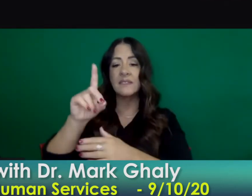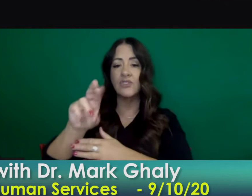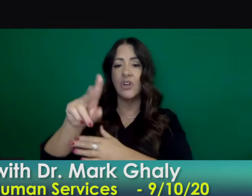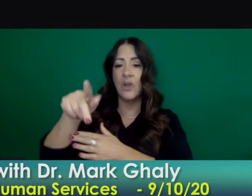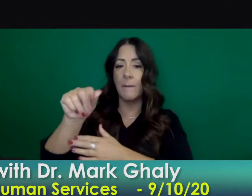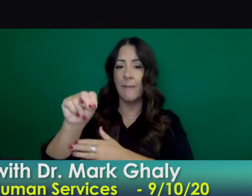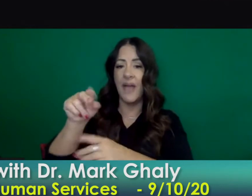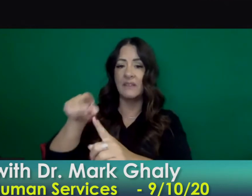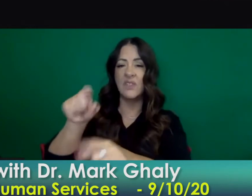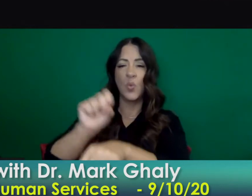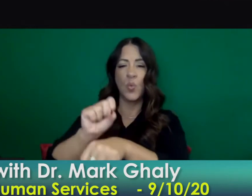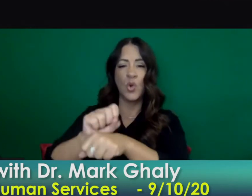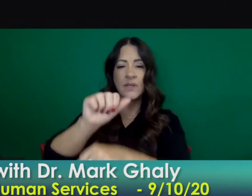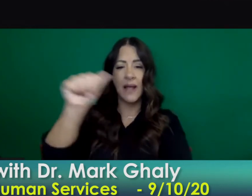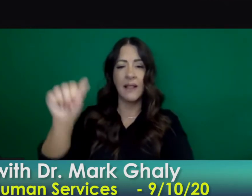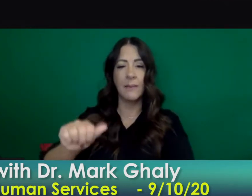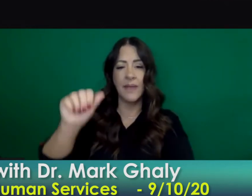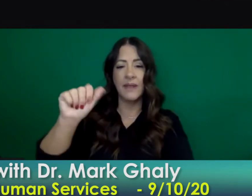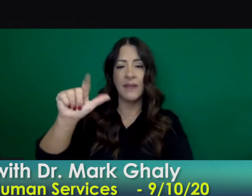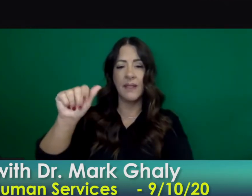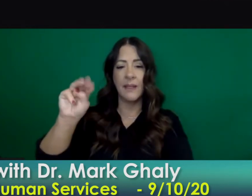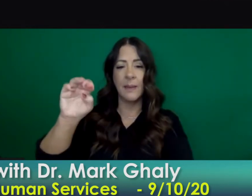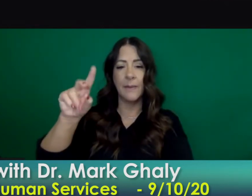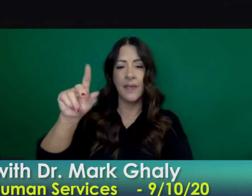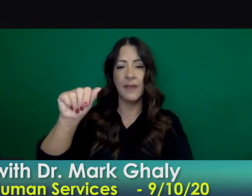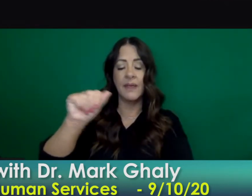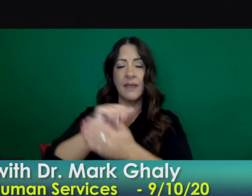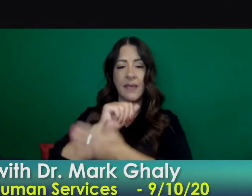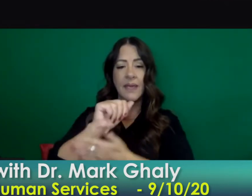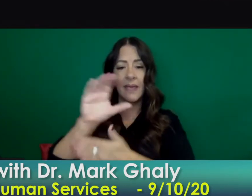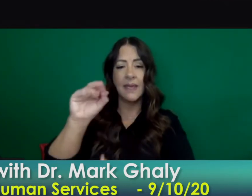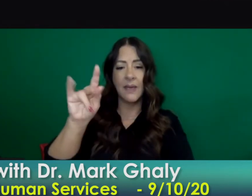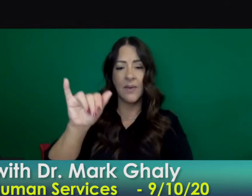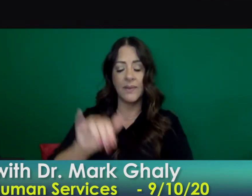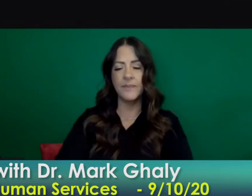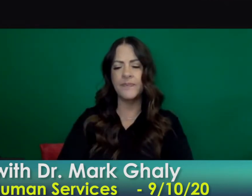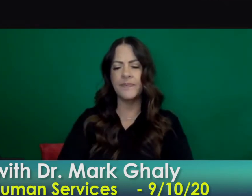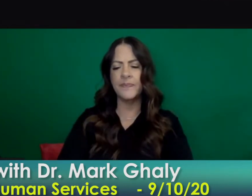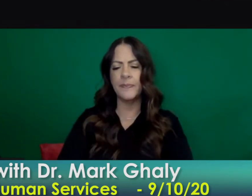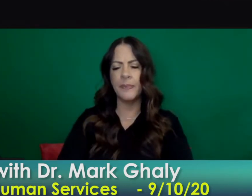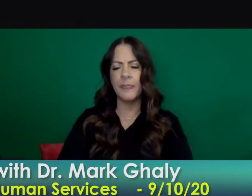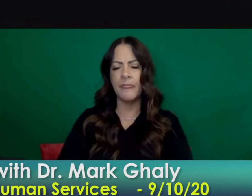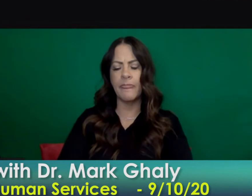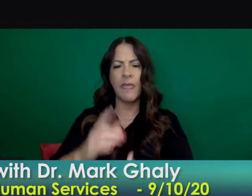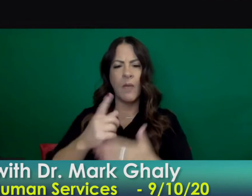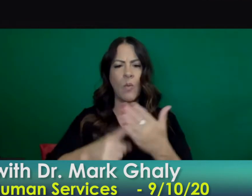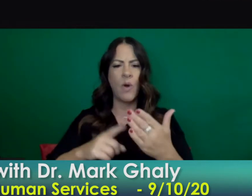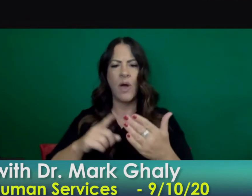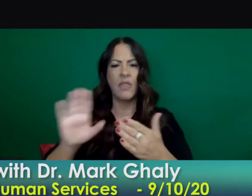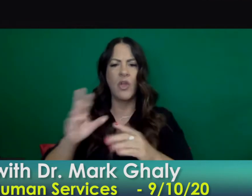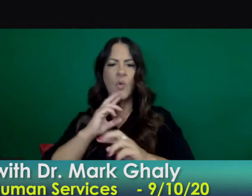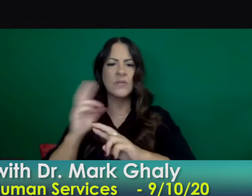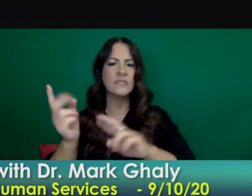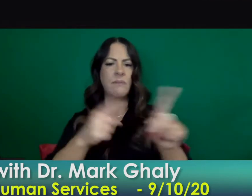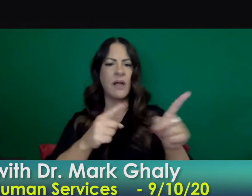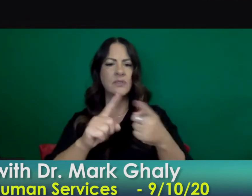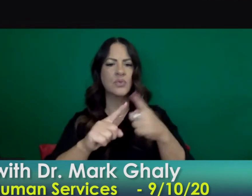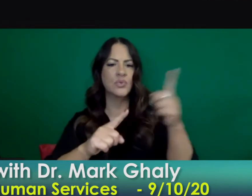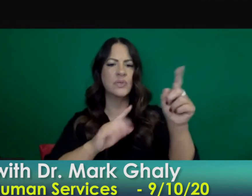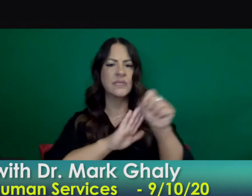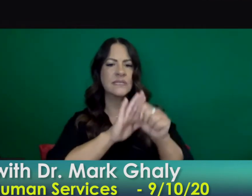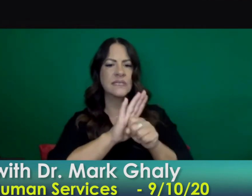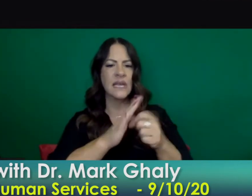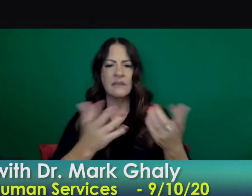county as one of the local health officers now um steering uh you know the response at the state level sure